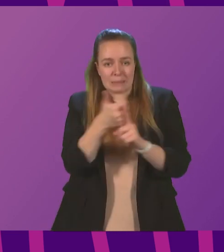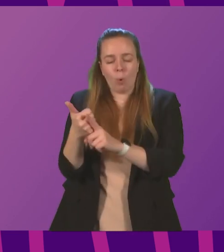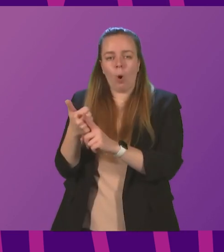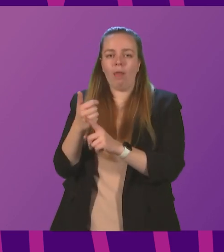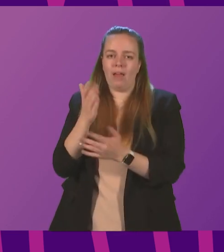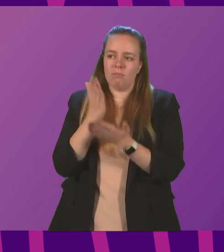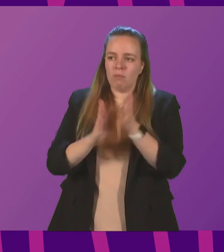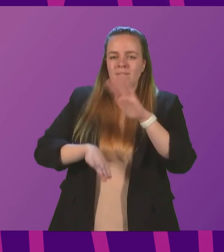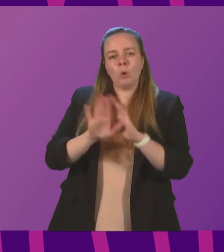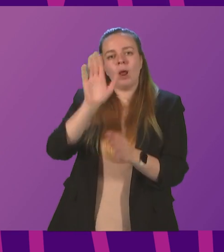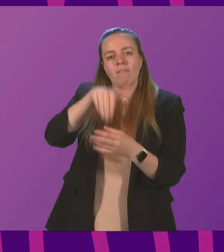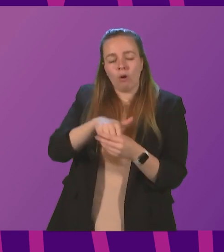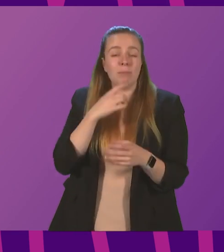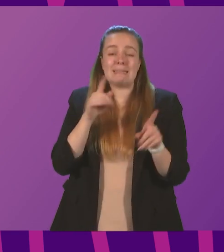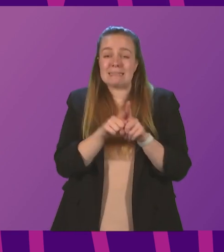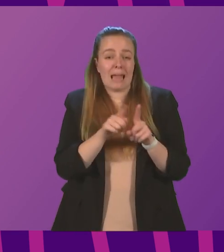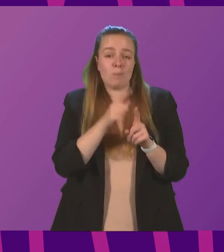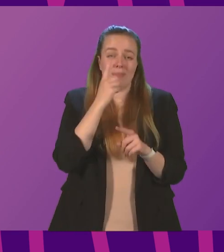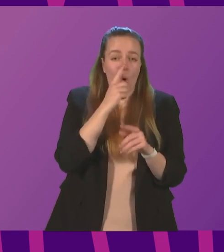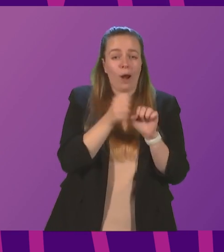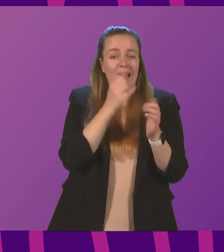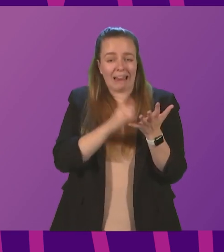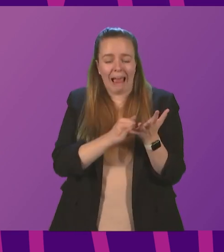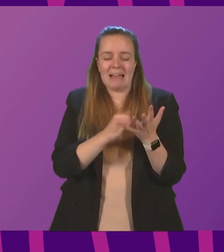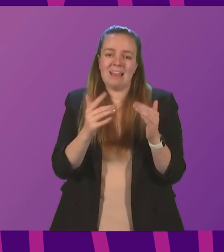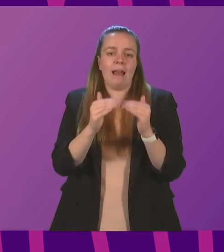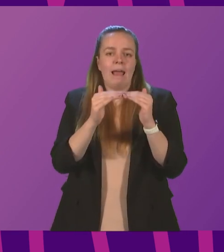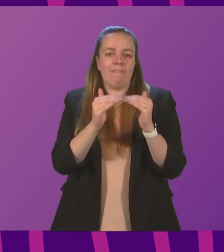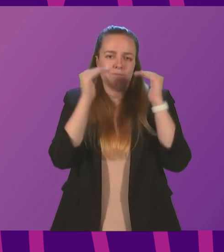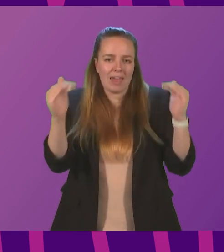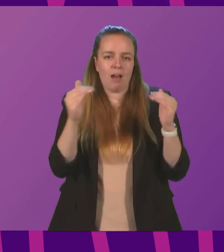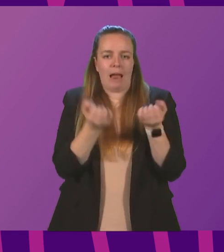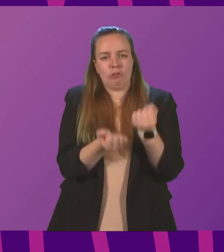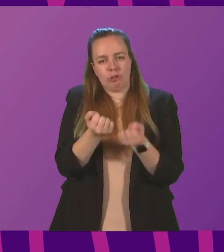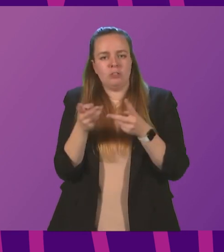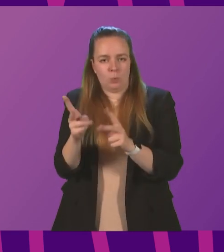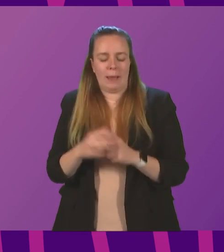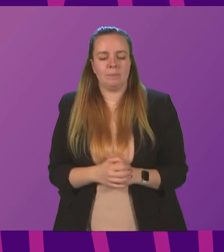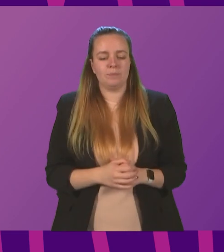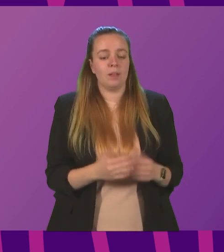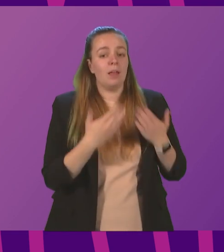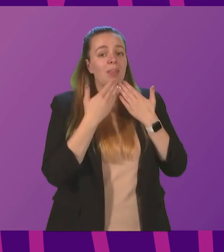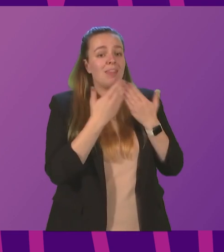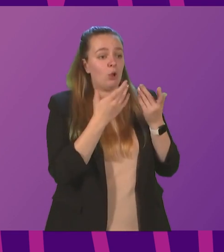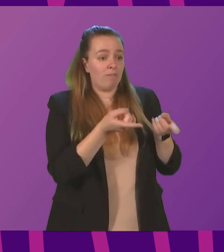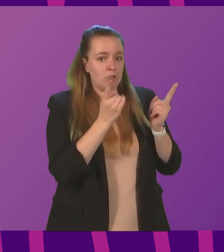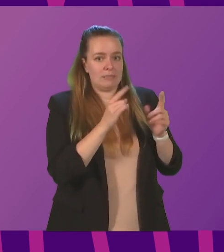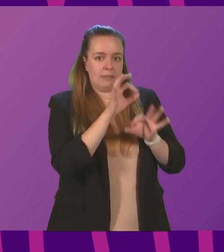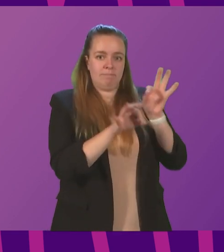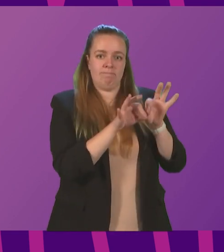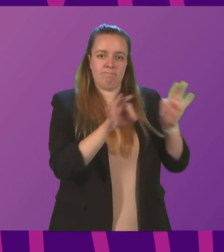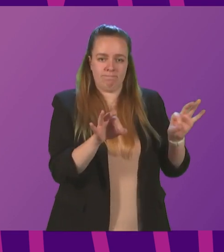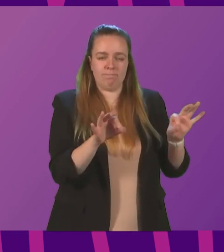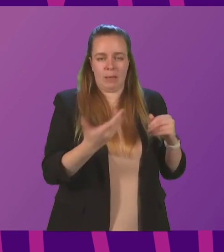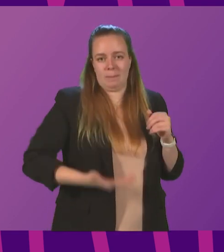playing their part but again just as with oil and gas in a fair and a just way Thank you First Minister that concludes that item